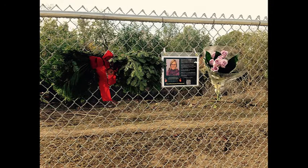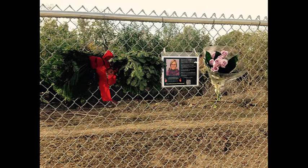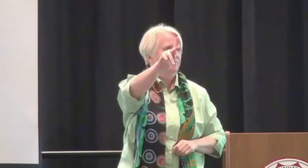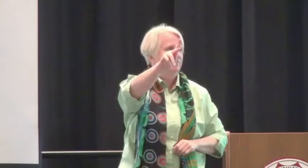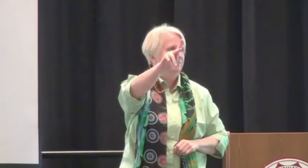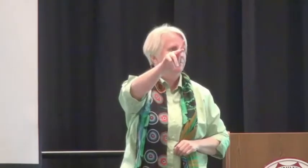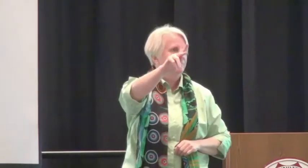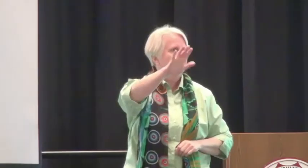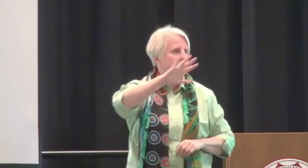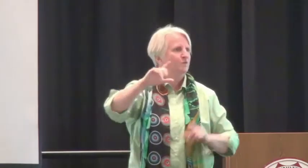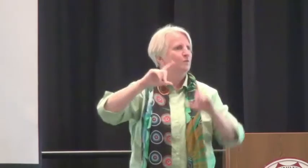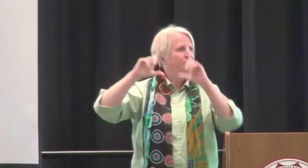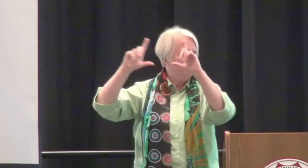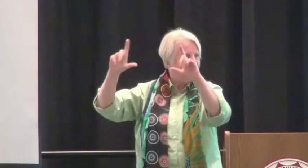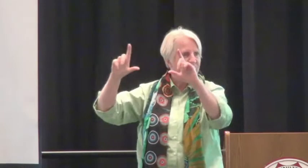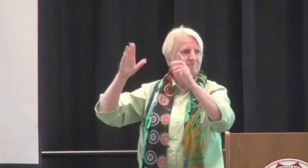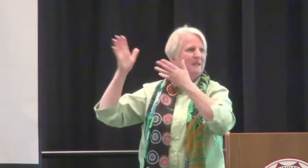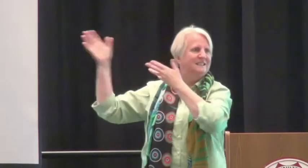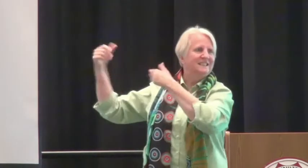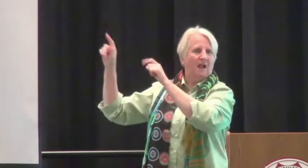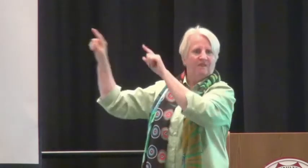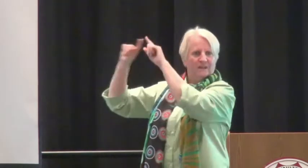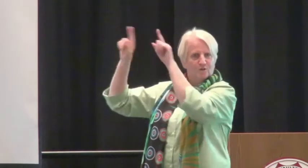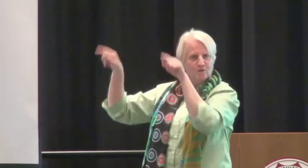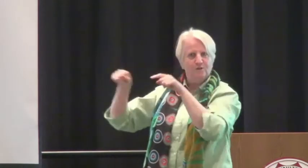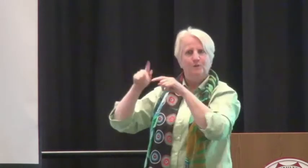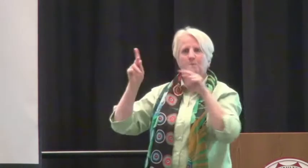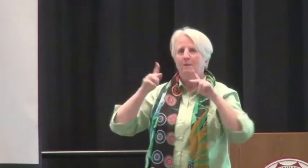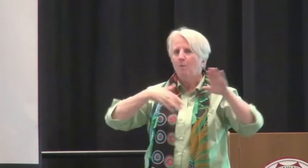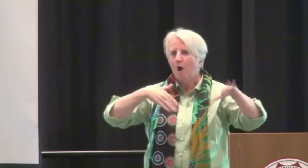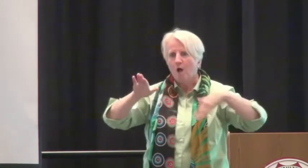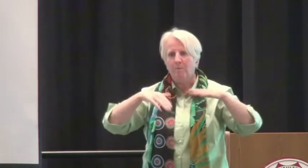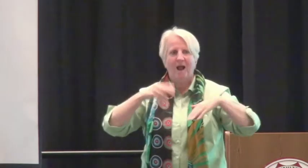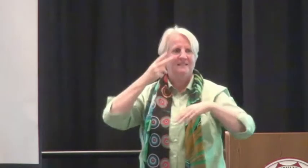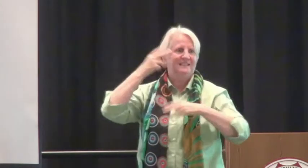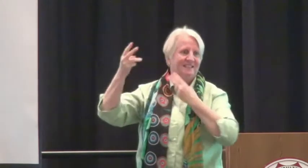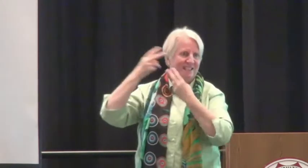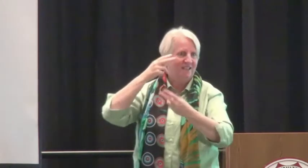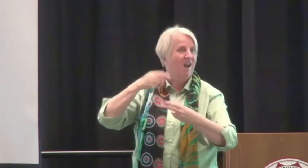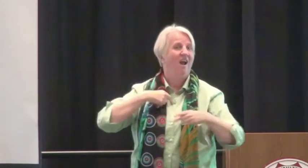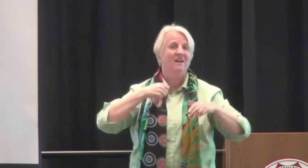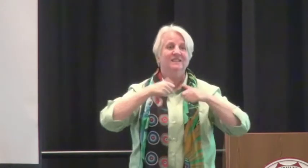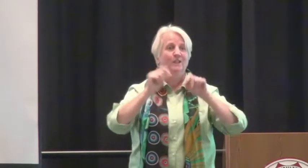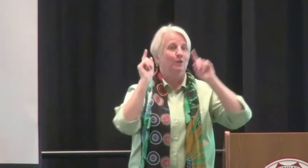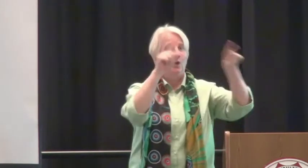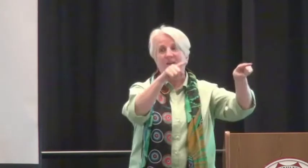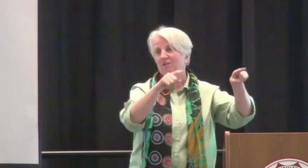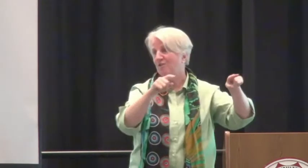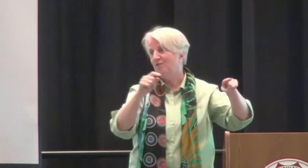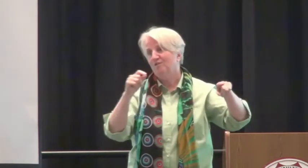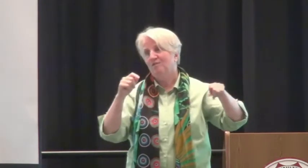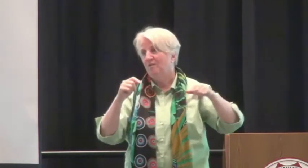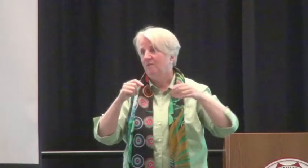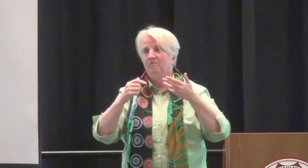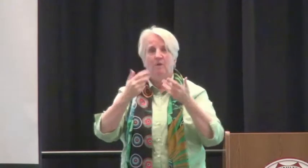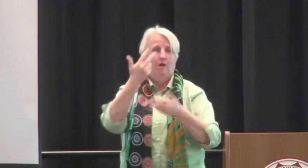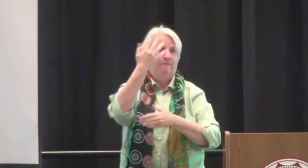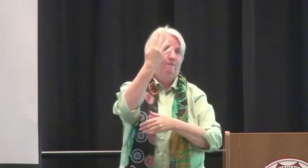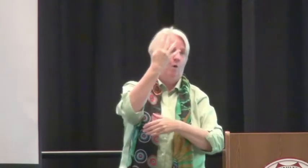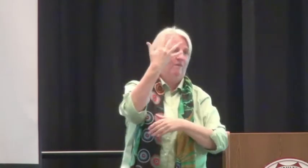You see this memorial that has been established at the park. If you walk on the walking path, you'll be able to see it yourself.